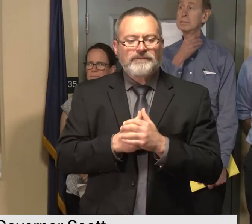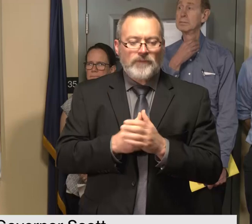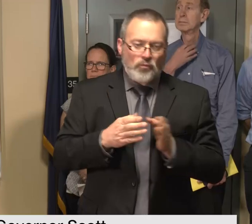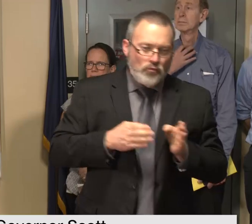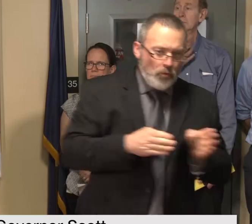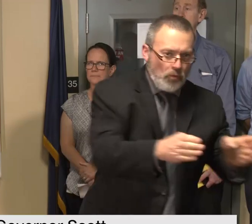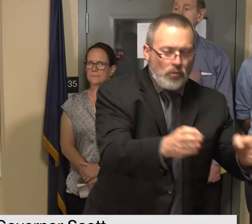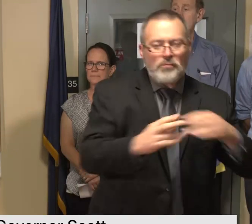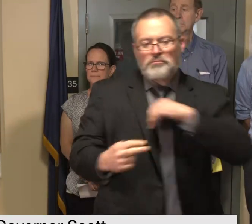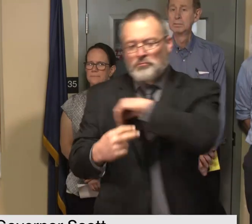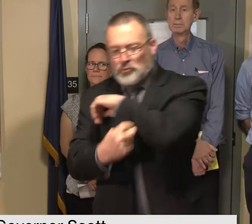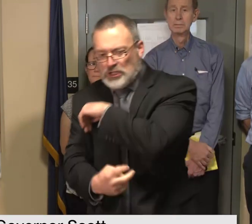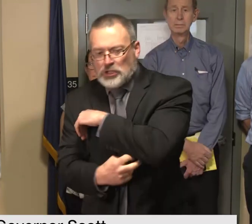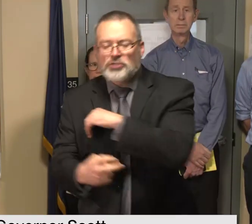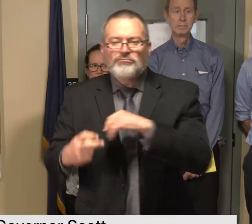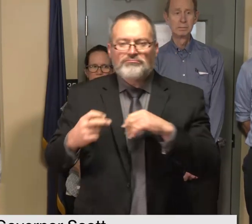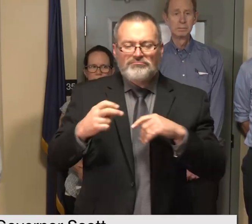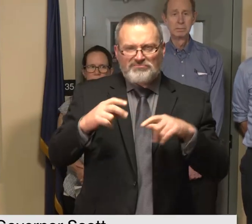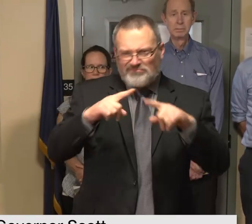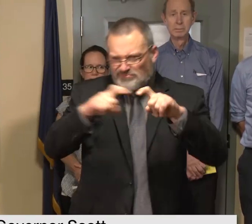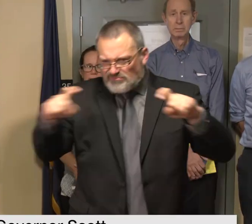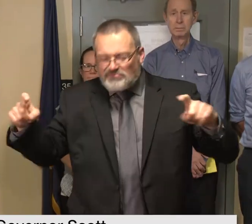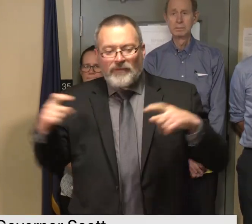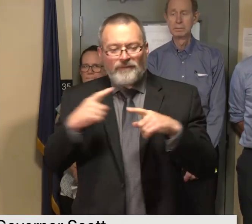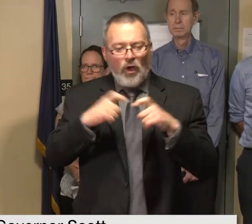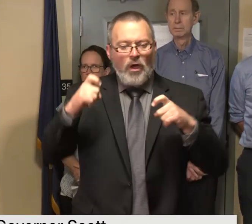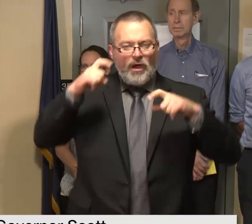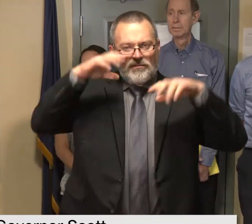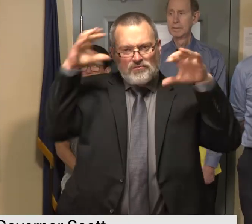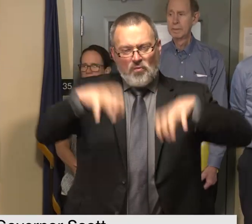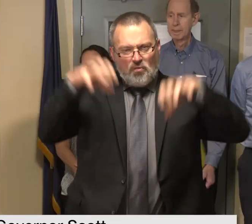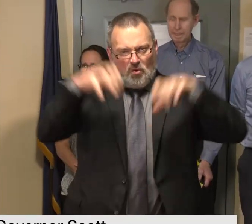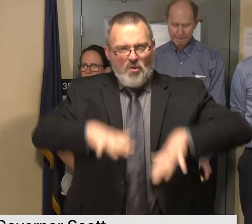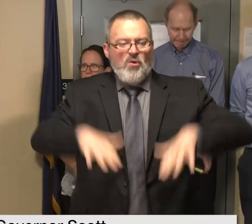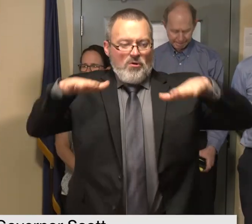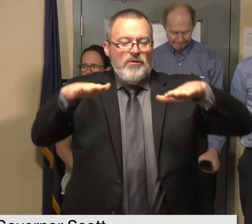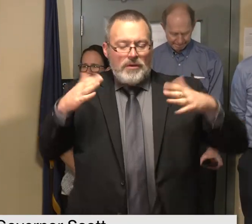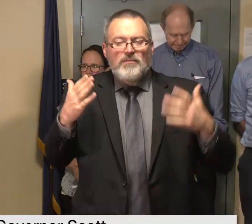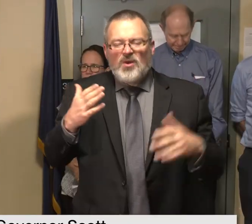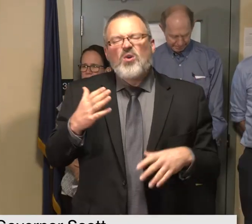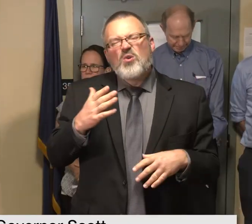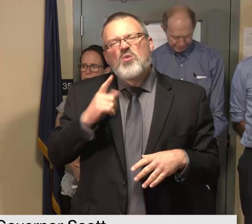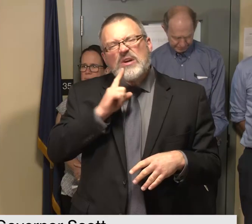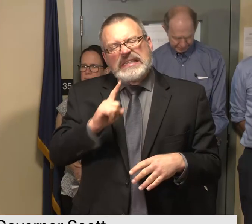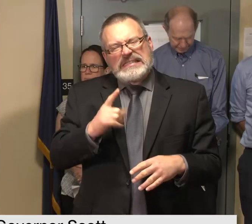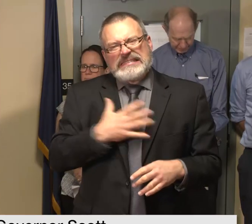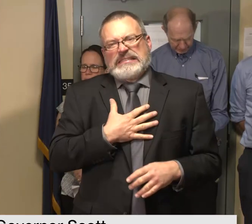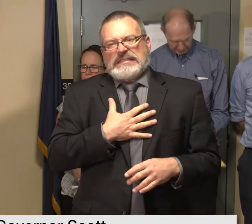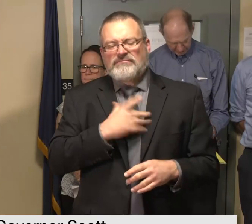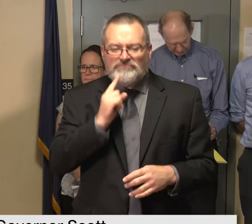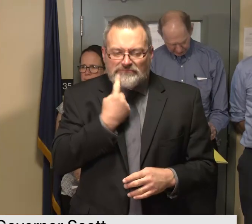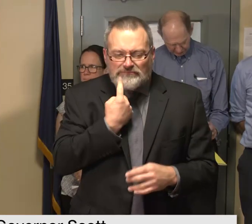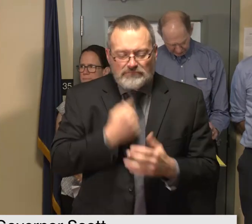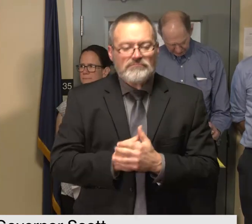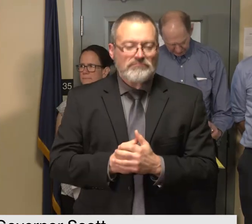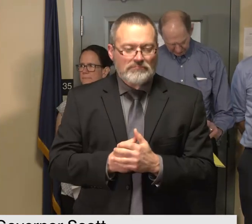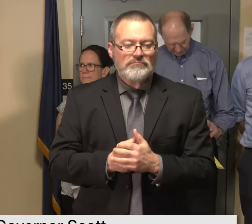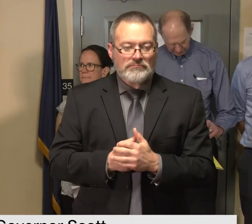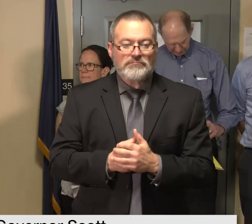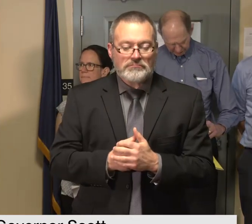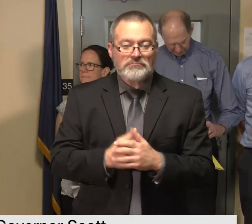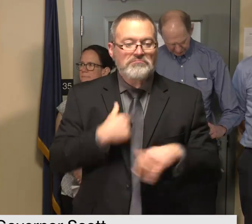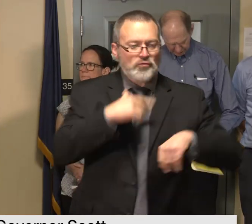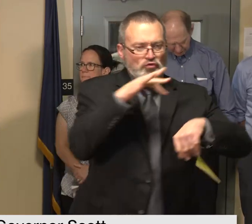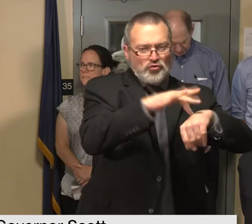homes destroyed the damage is significant but as I visited towns yesterday and spoke with people I was